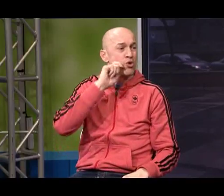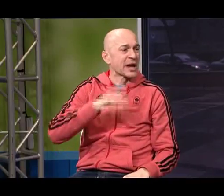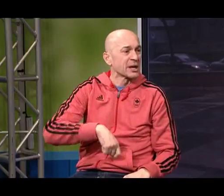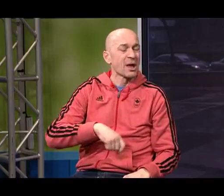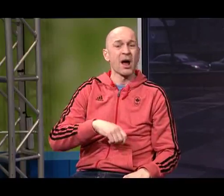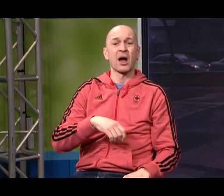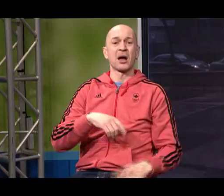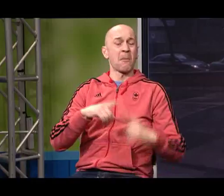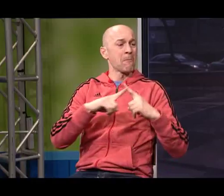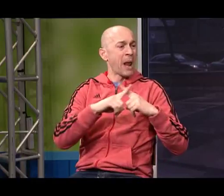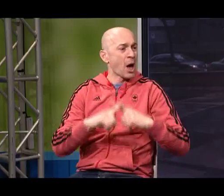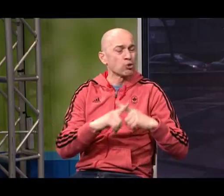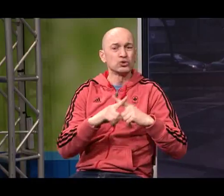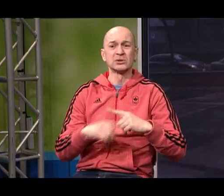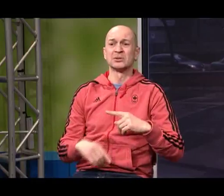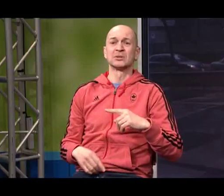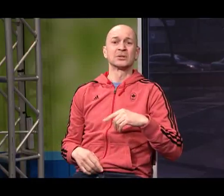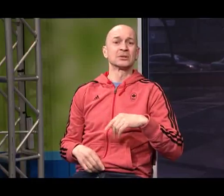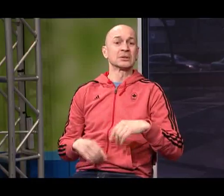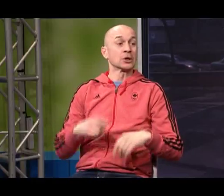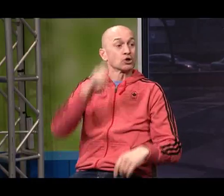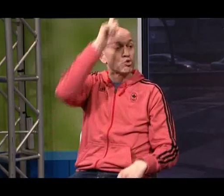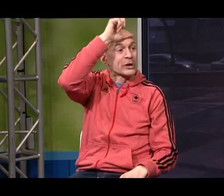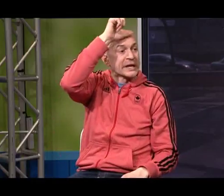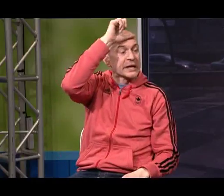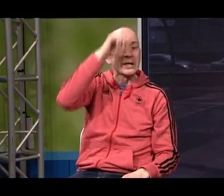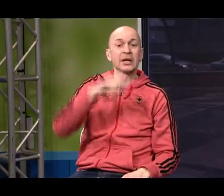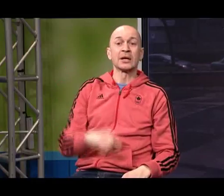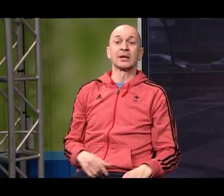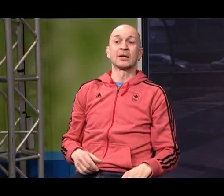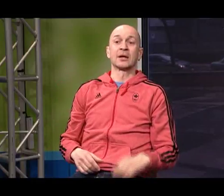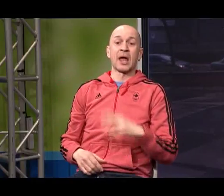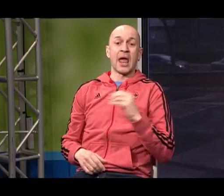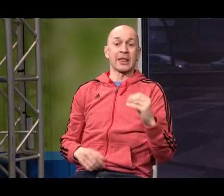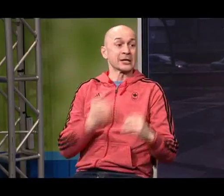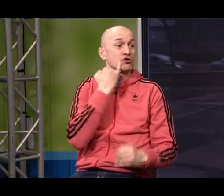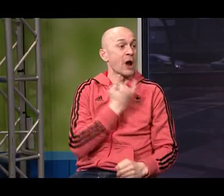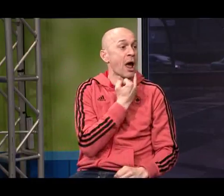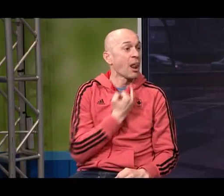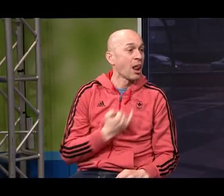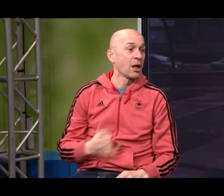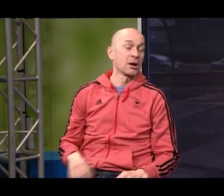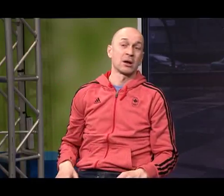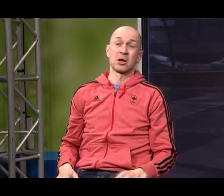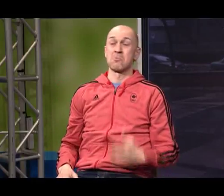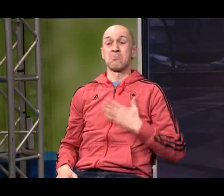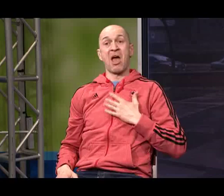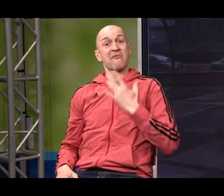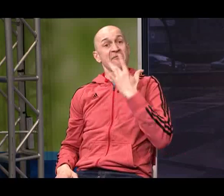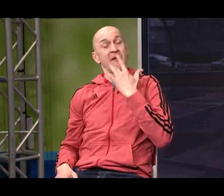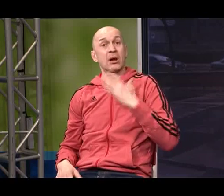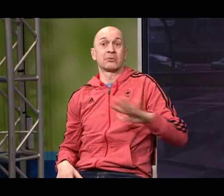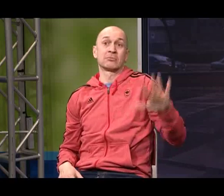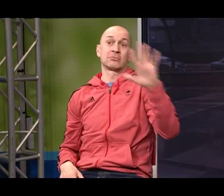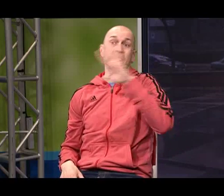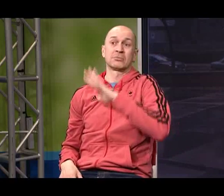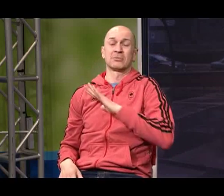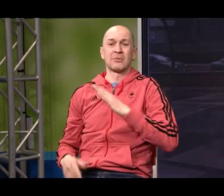Russia, Ukraine, Belarus, Turkey and Israel I would say my favorite